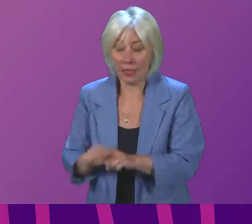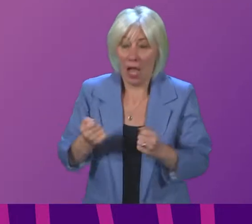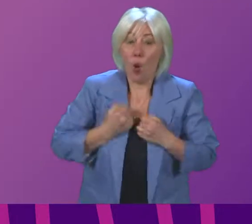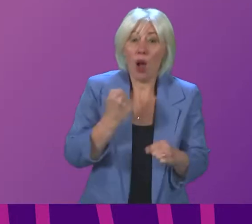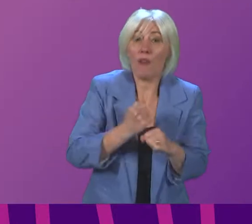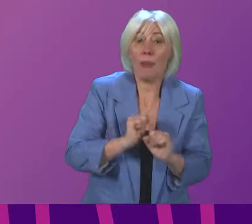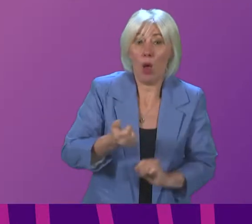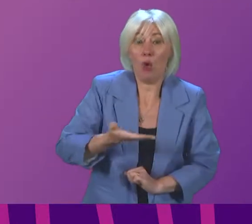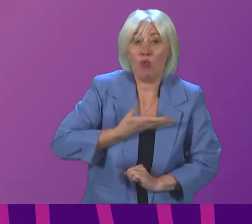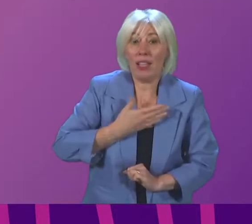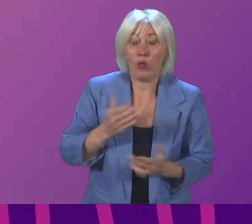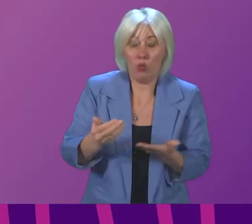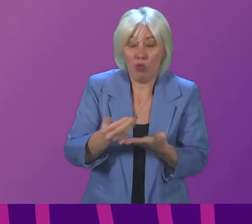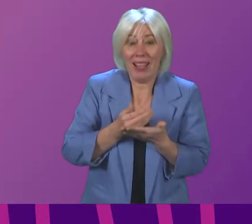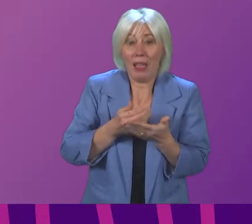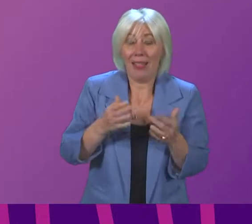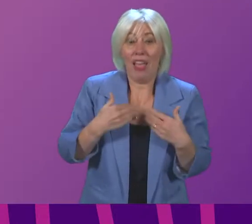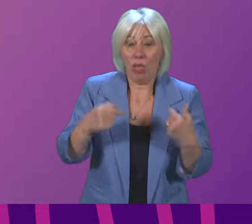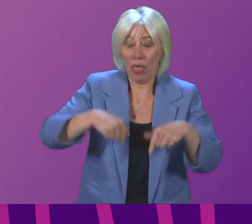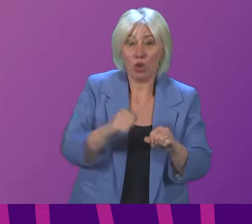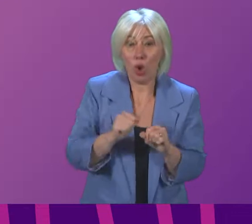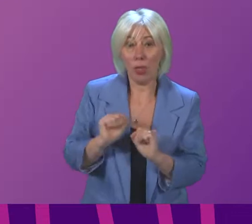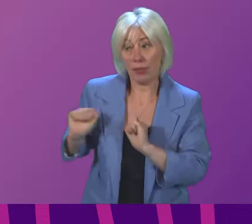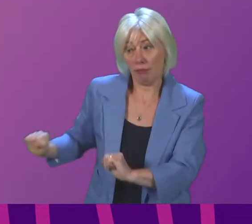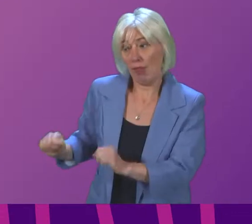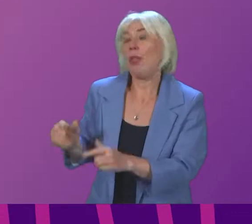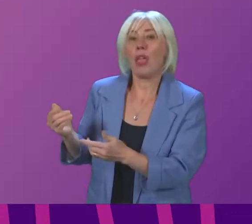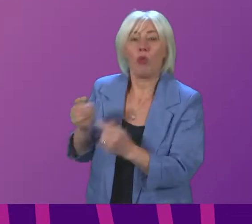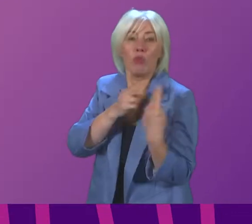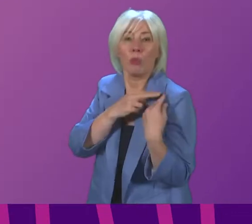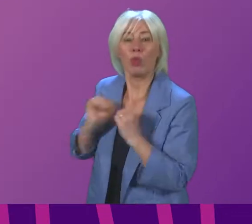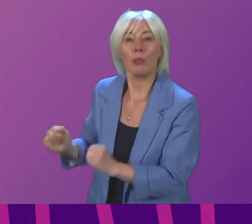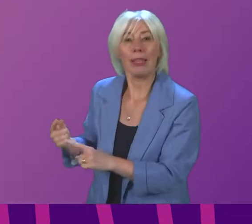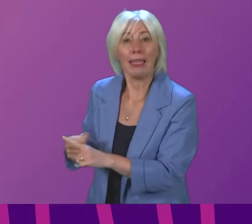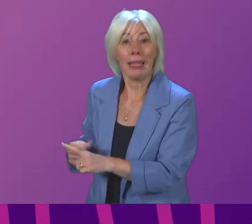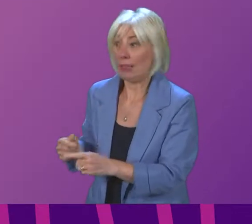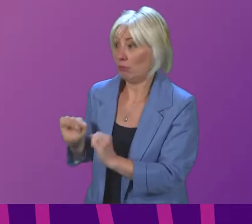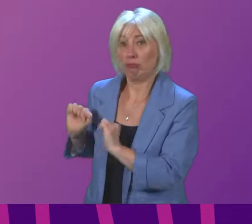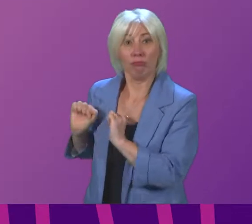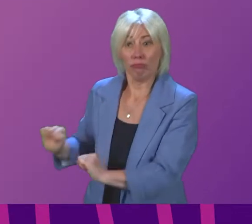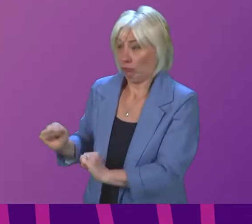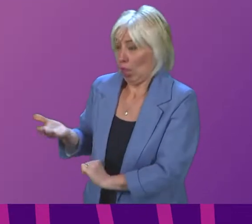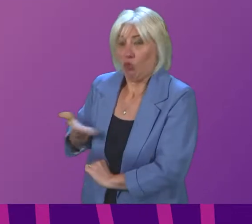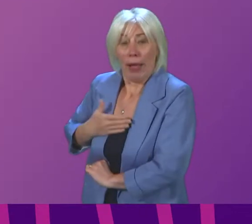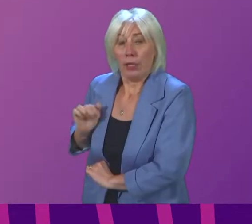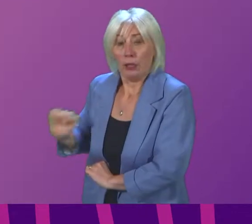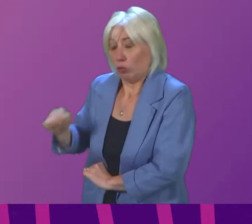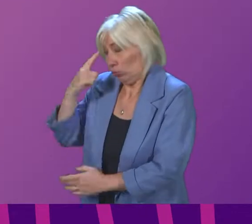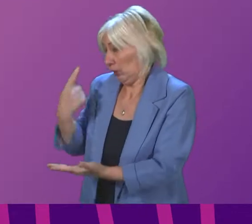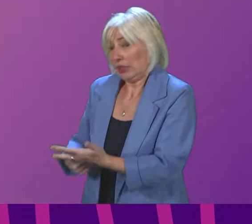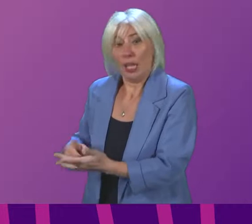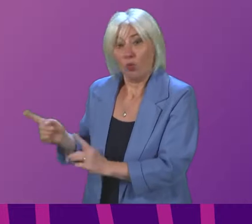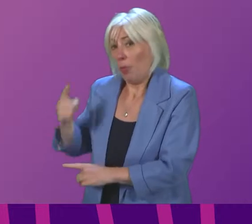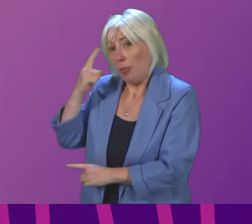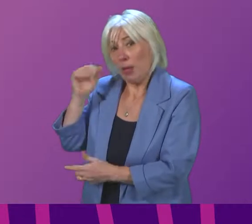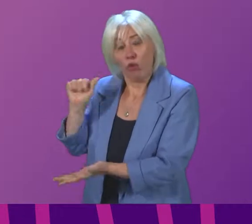responsible for protecting public health in Scotland they are responsible for that in England and they are as entitled as we are to take the decisions they think